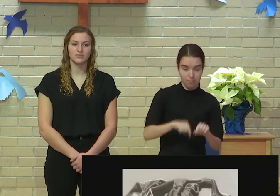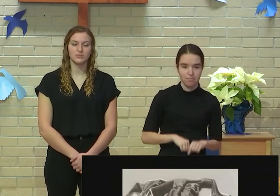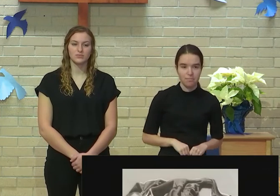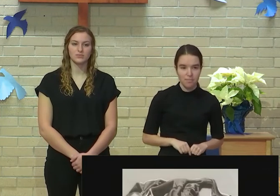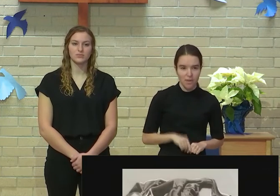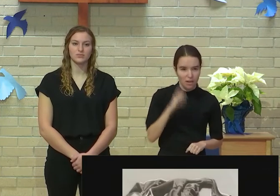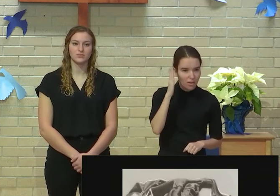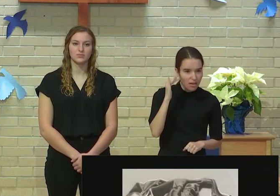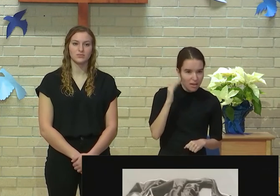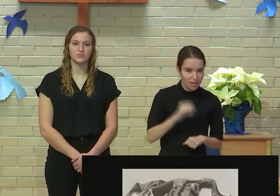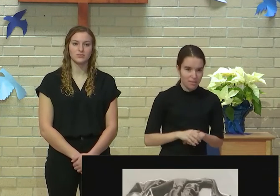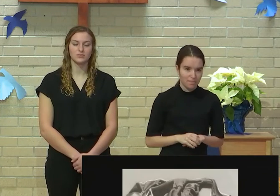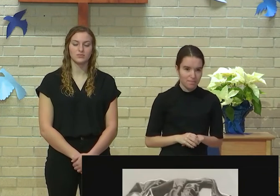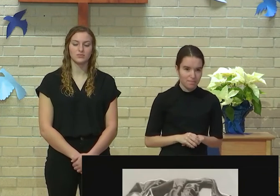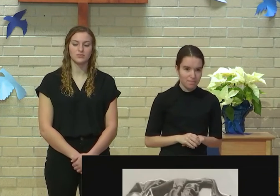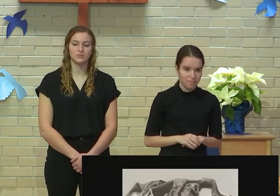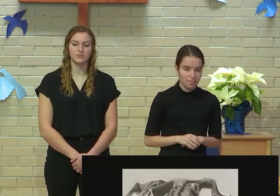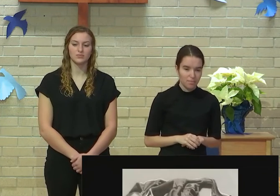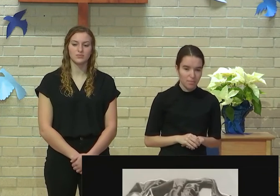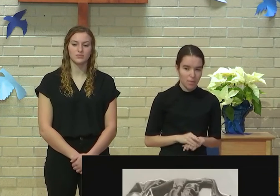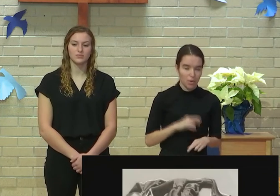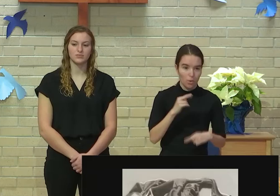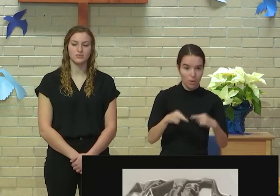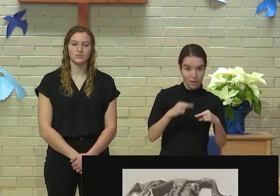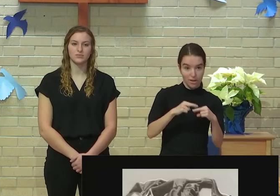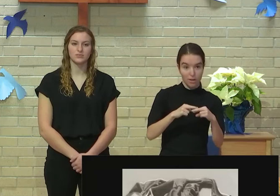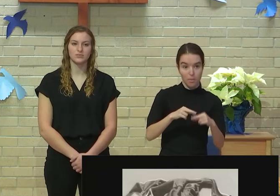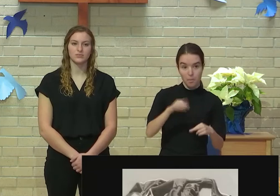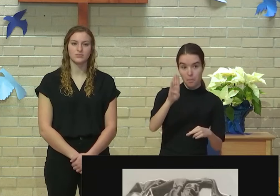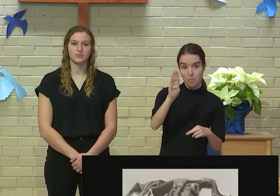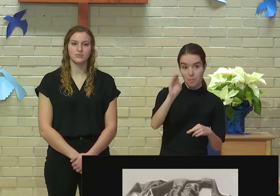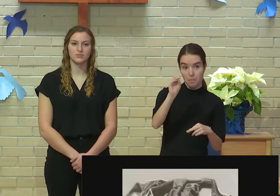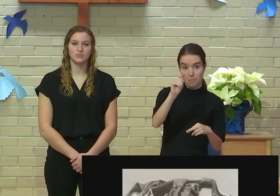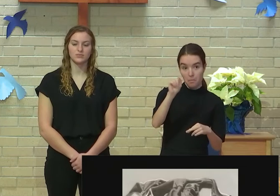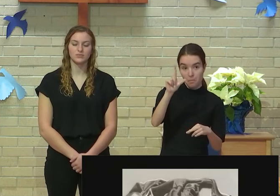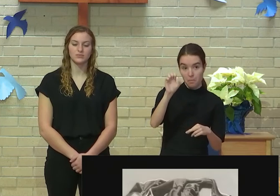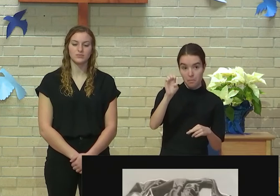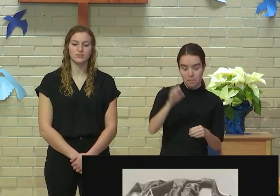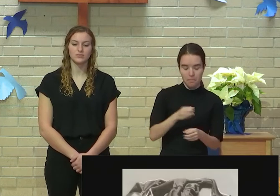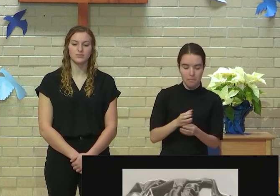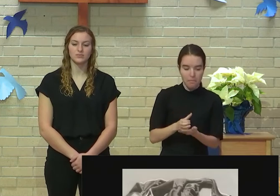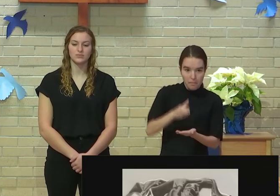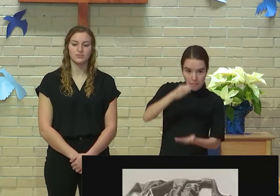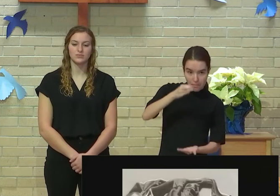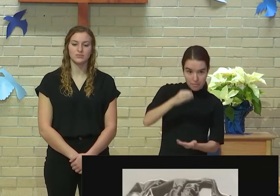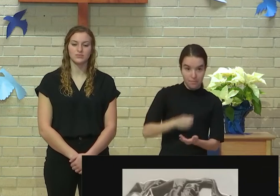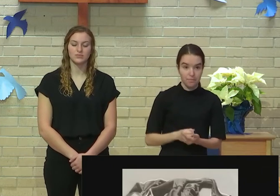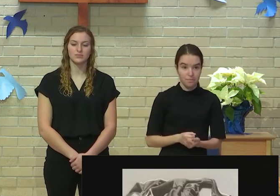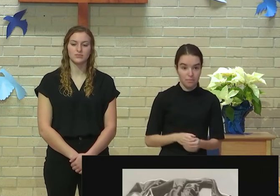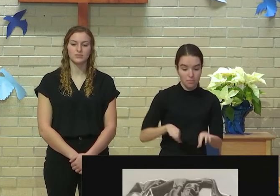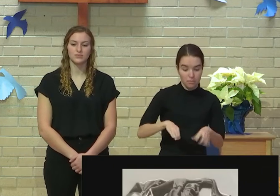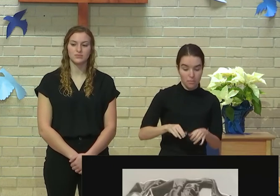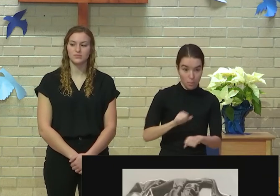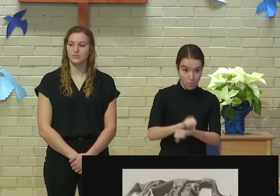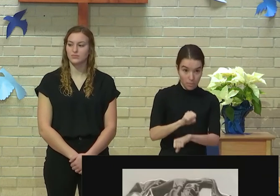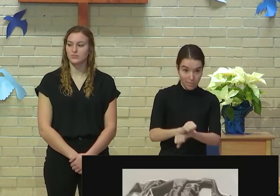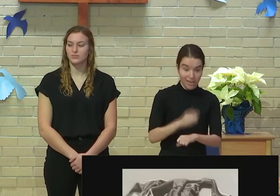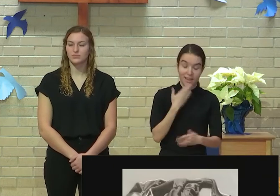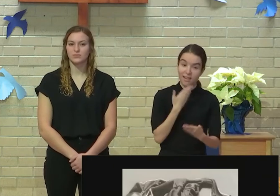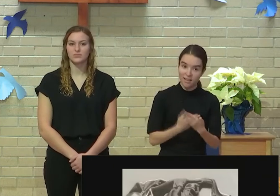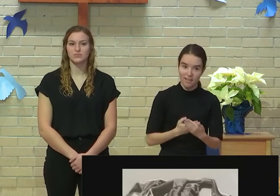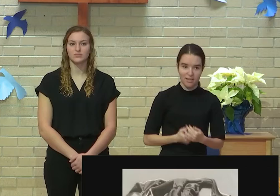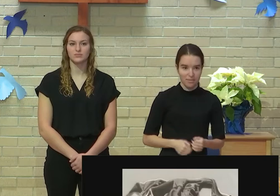being able to recycle bottles into something useful that I use at work is a good thing. But